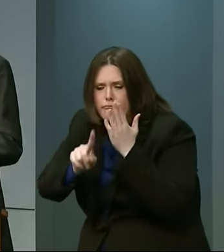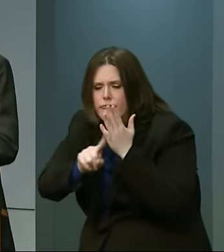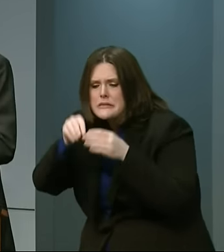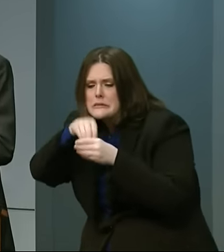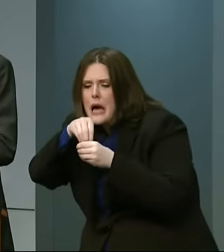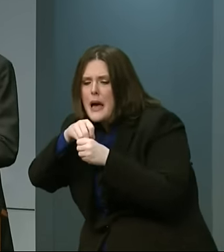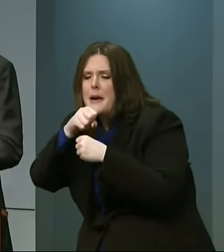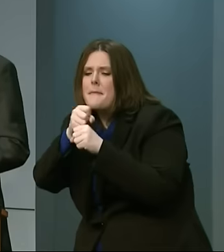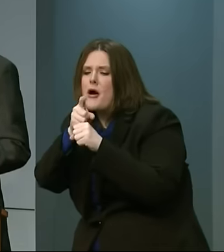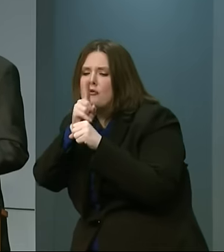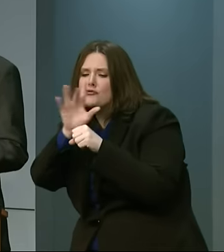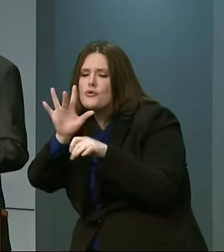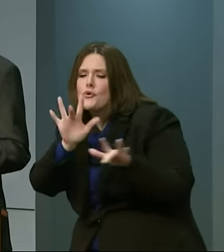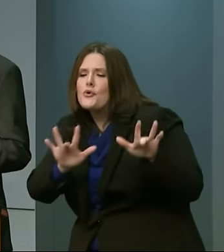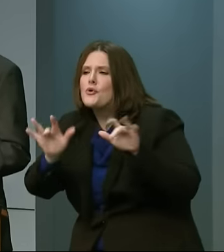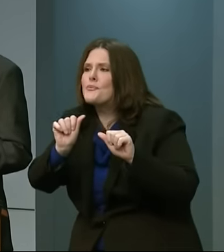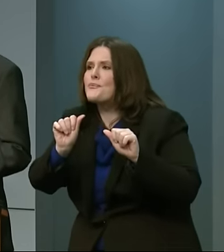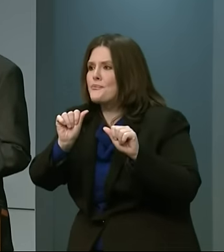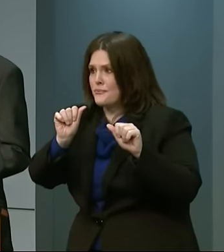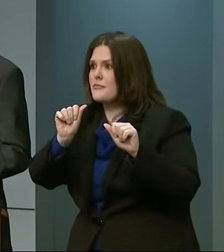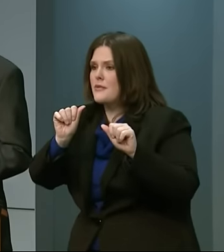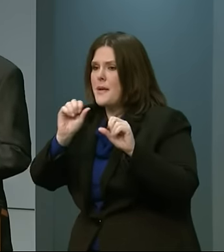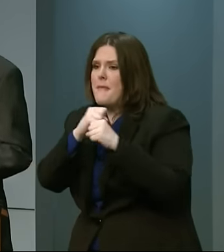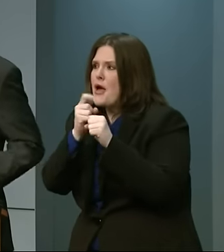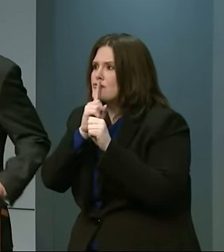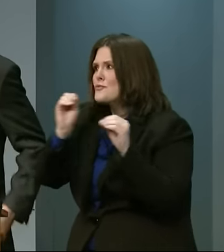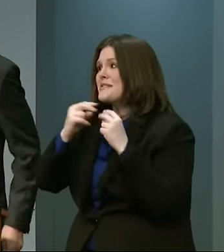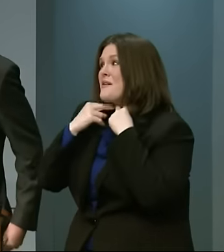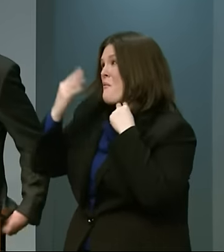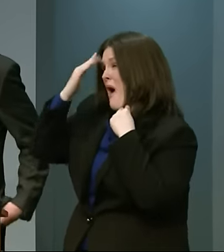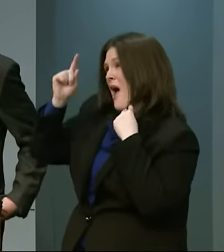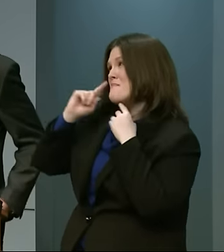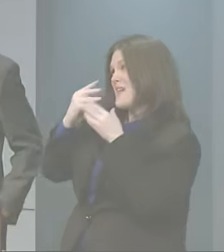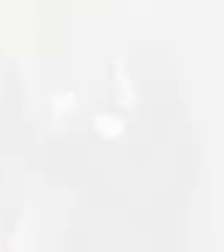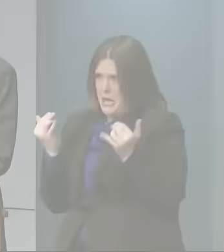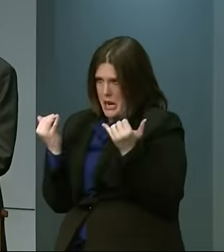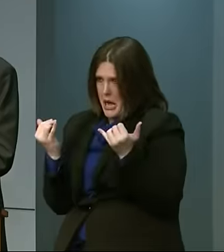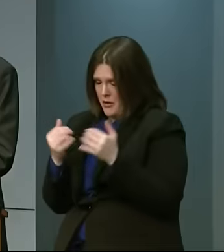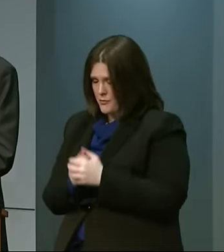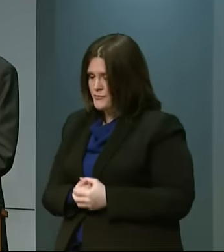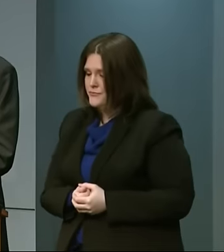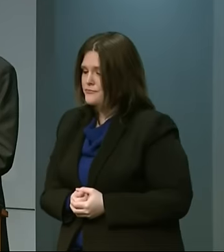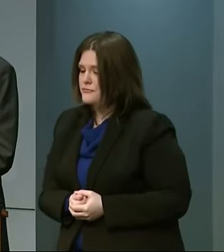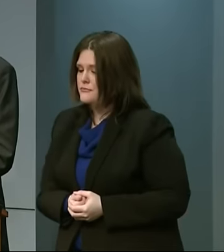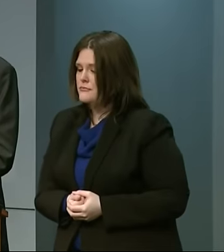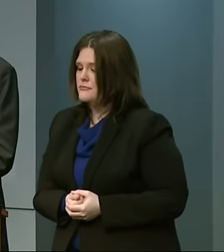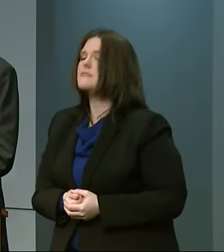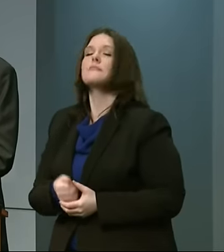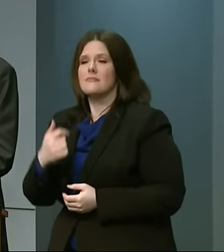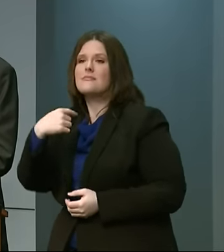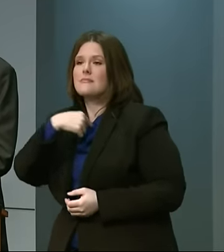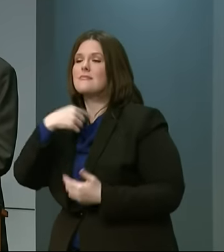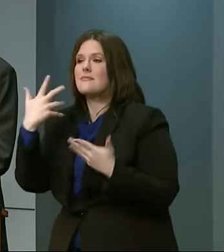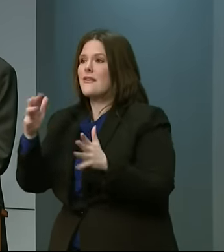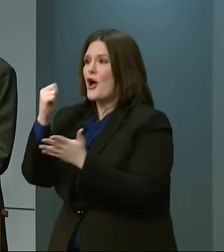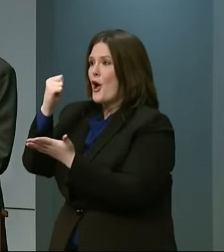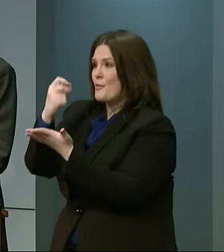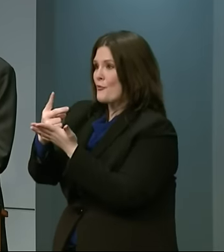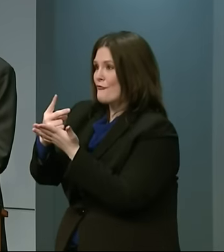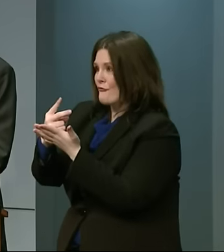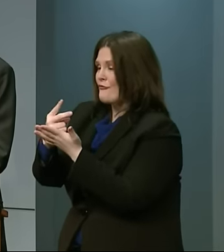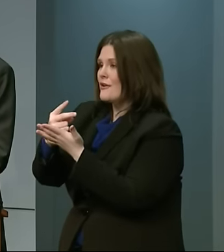is inside the vehicle and is struggling because it's going to be very cold. I have authorized that